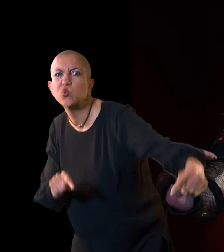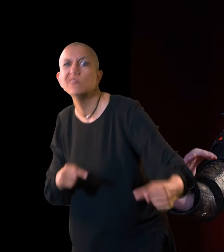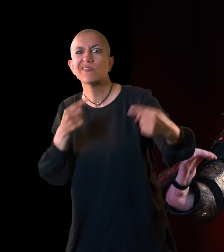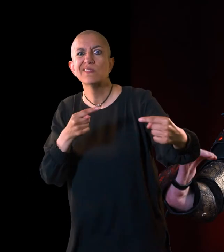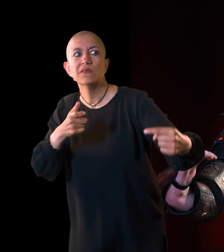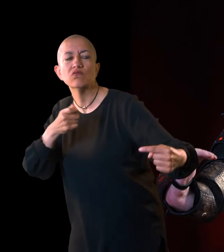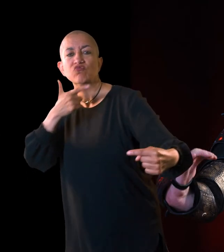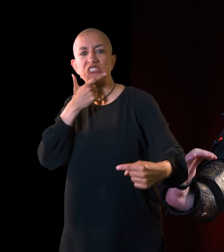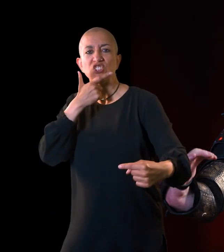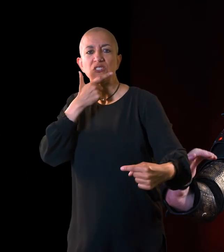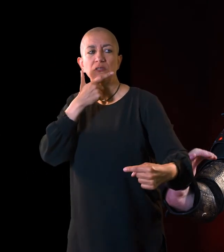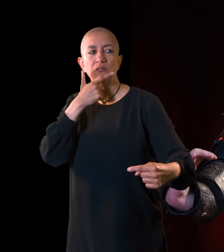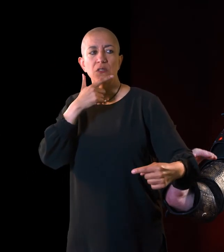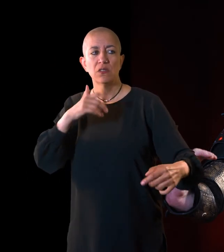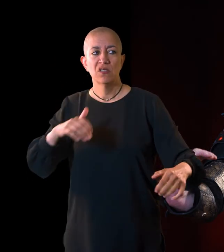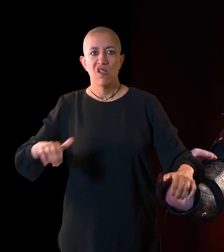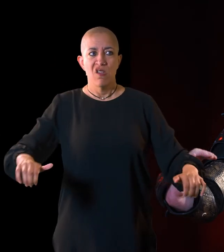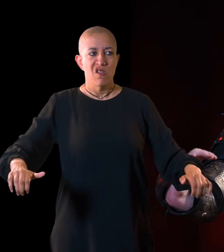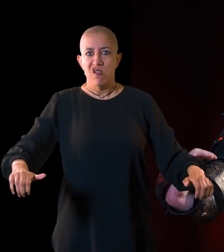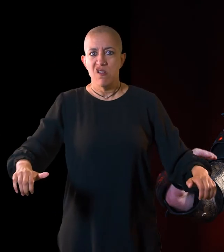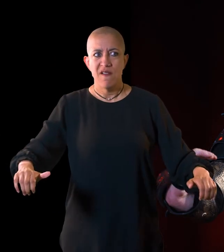Richard wants to make his claim to the throne even stronger.